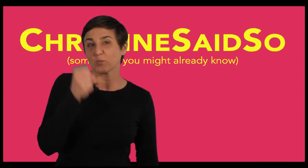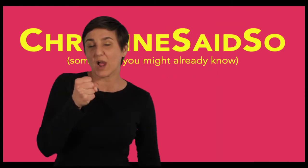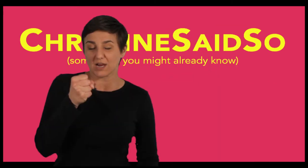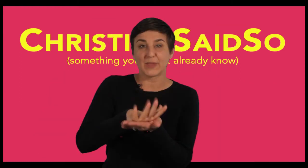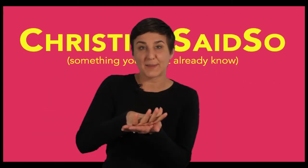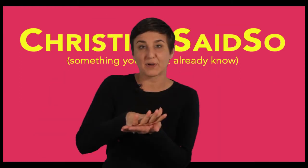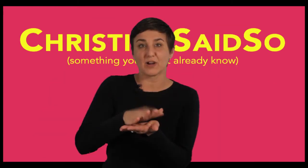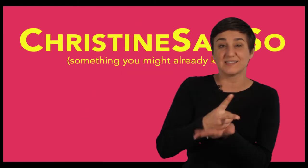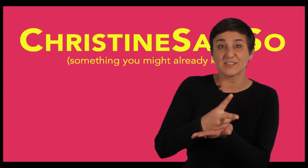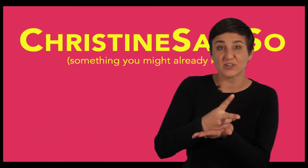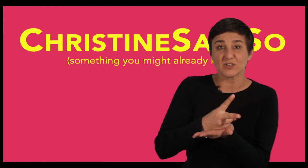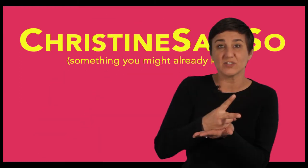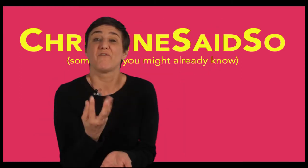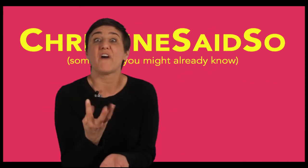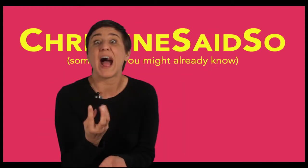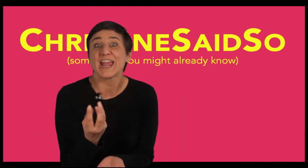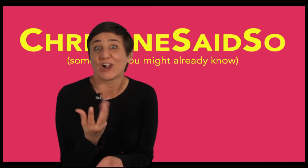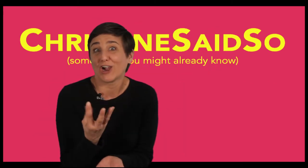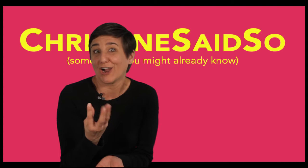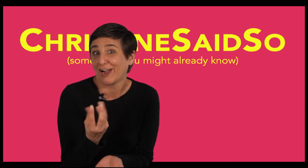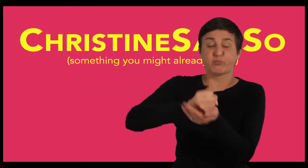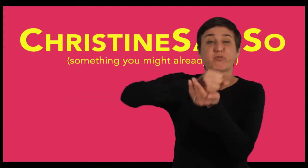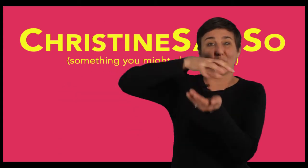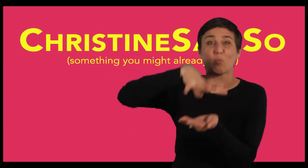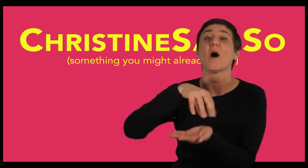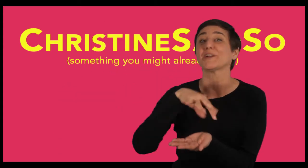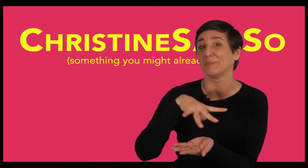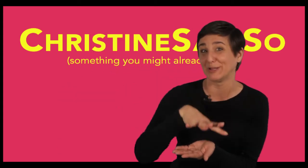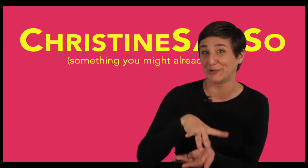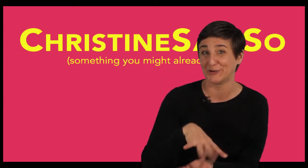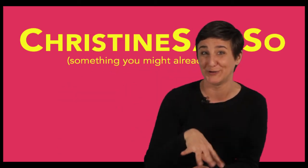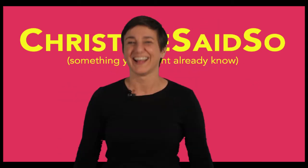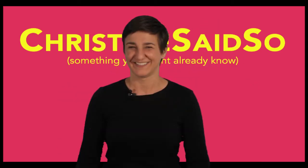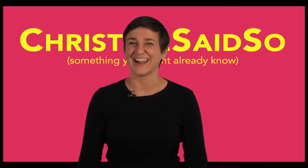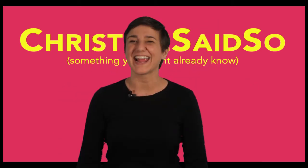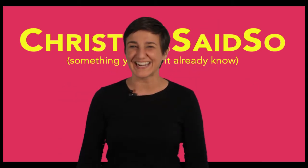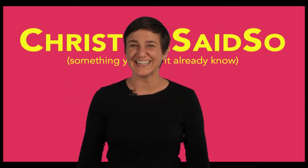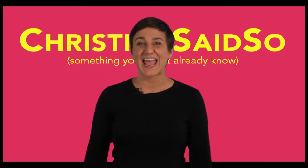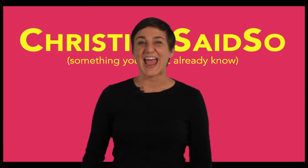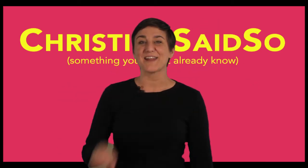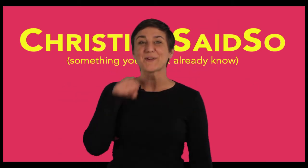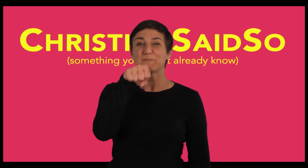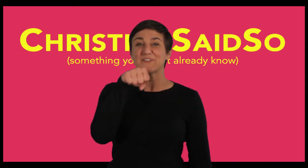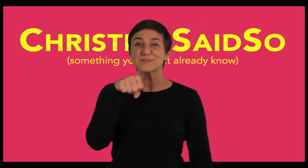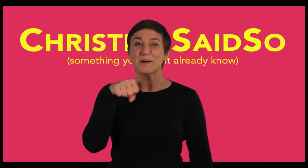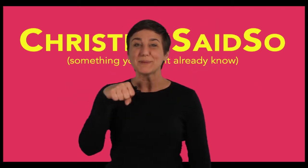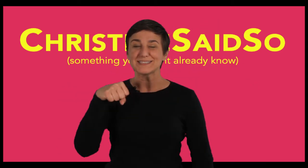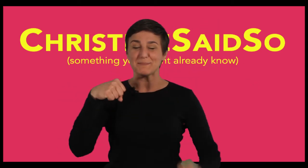rock, paper, scissors, fire, water balloon, right? And if you're fist bumping somebody,